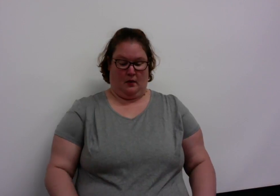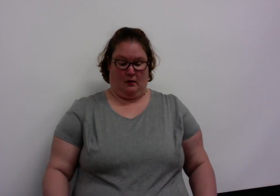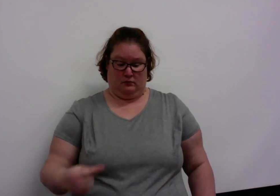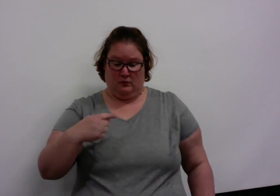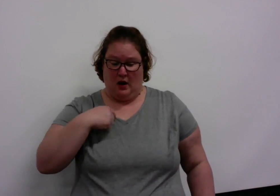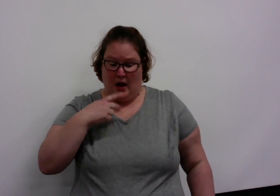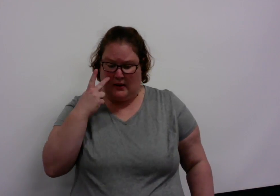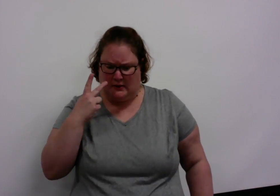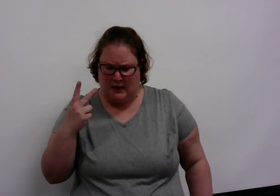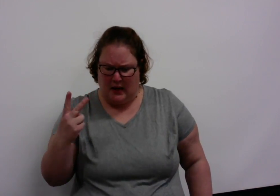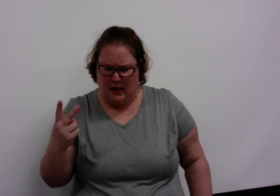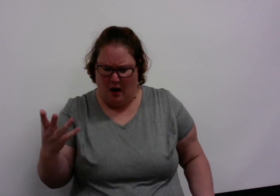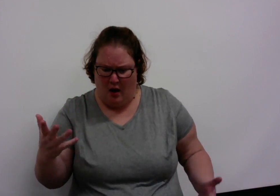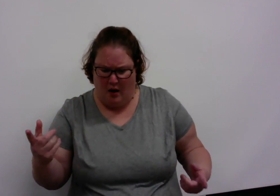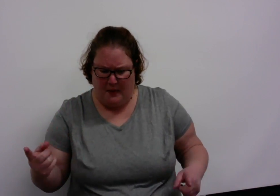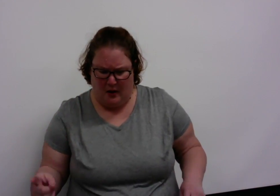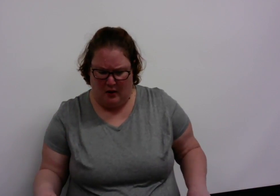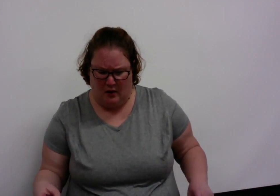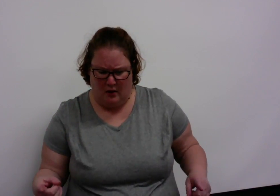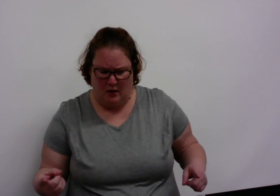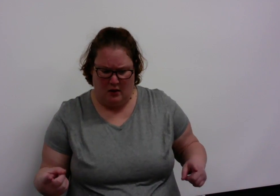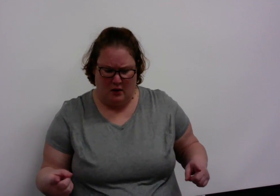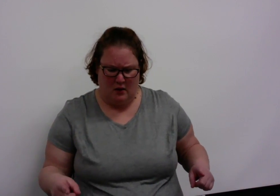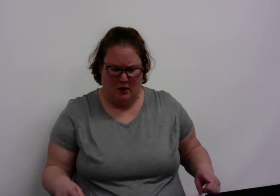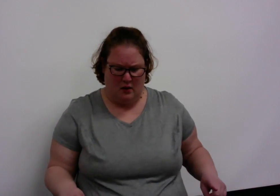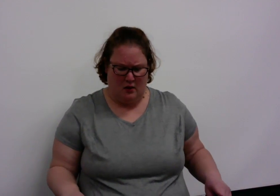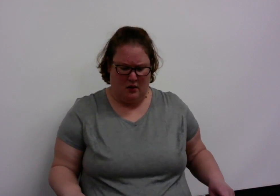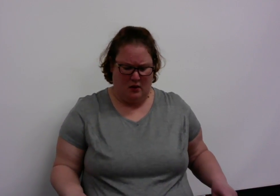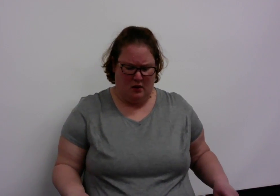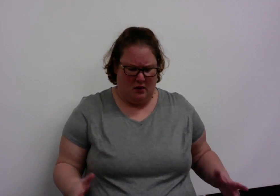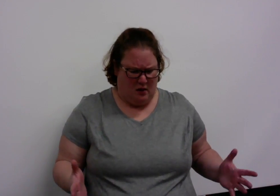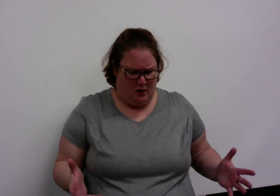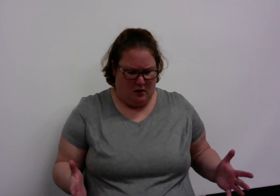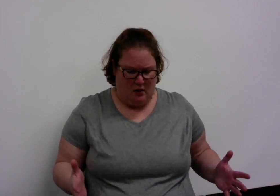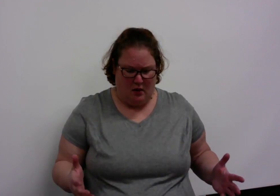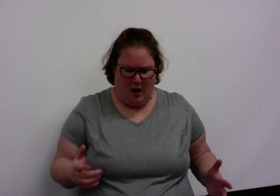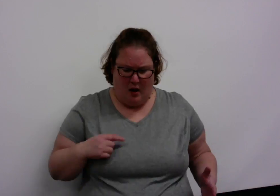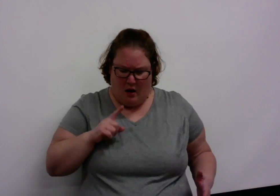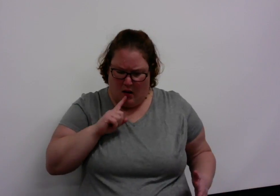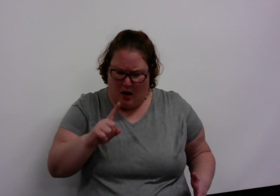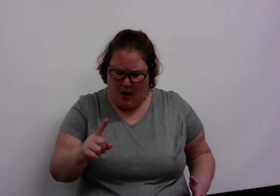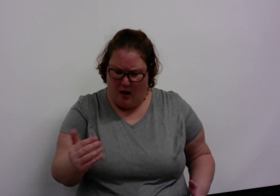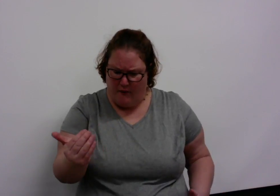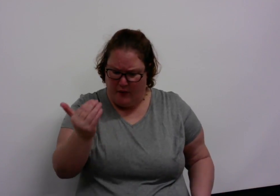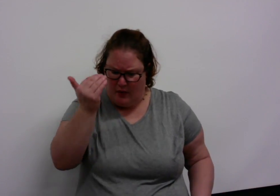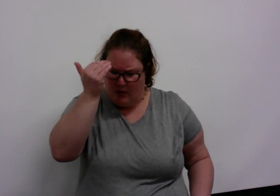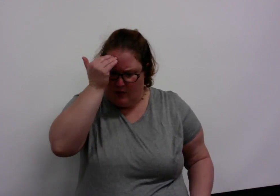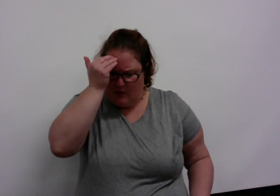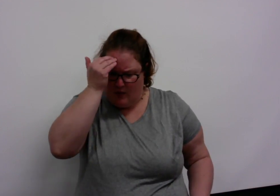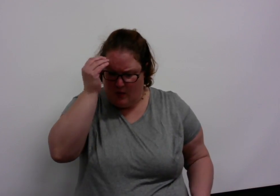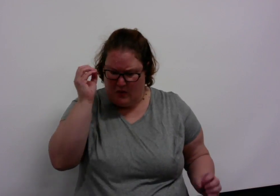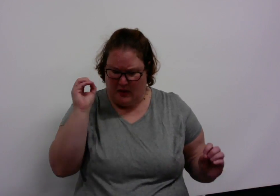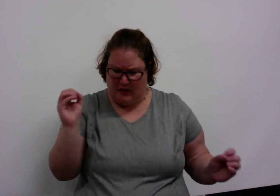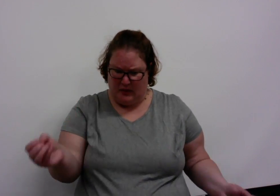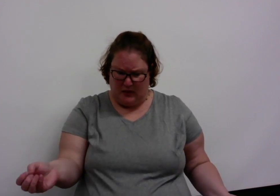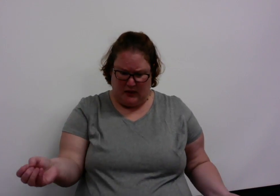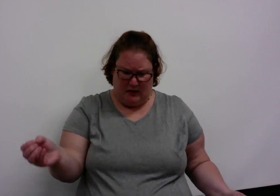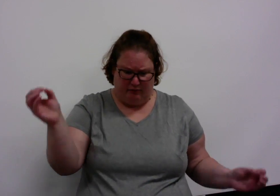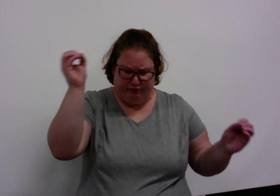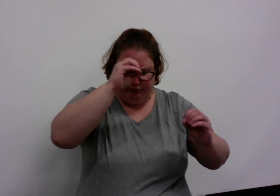I can see what's happening, and they don't have a clue, they'll fall in love,